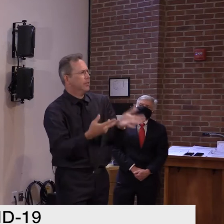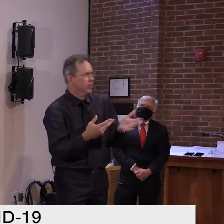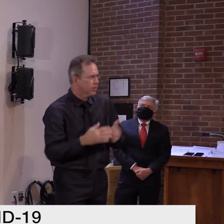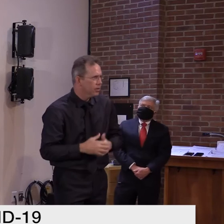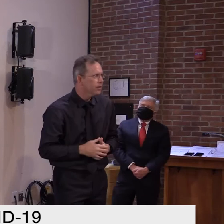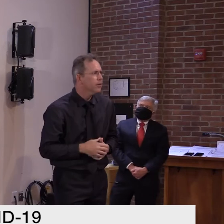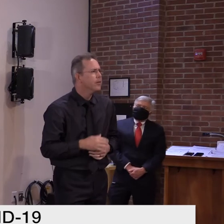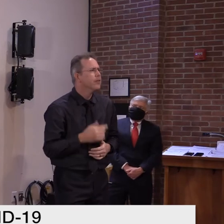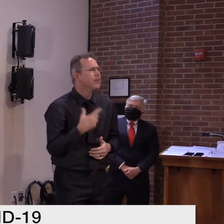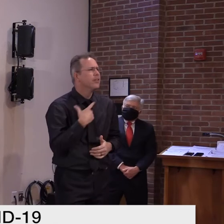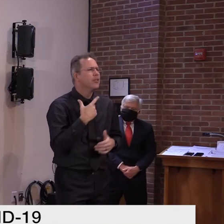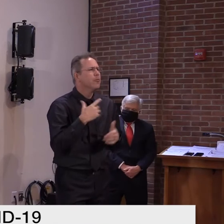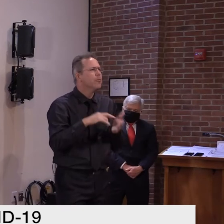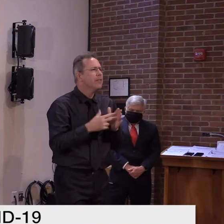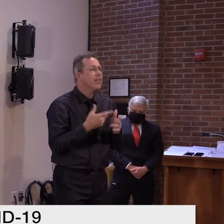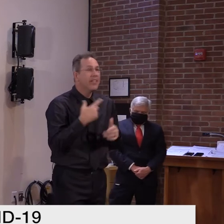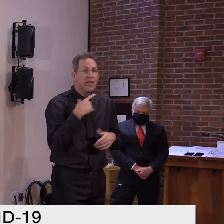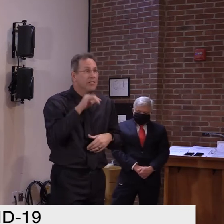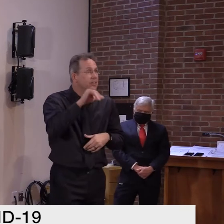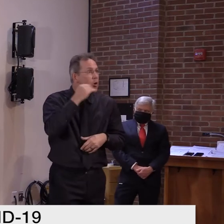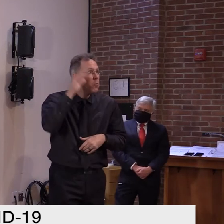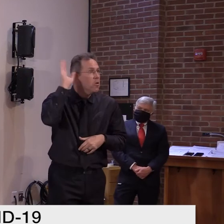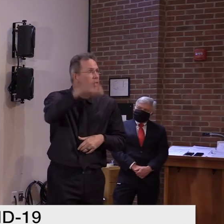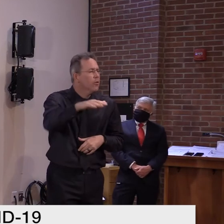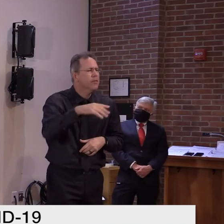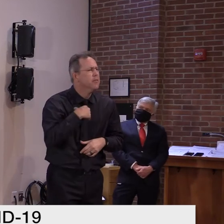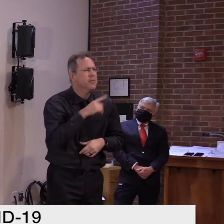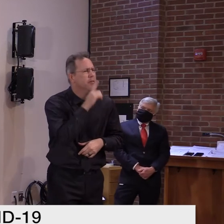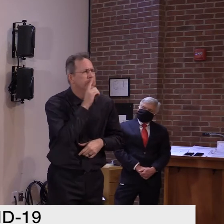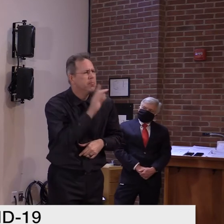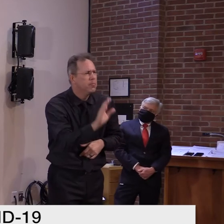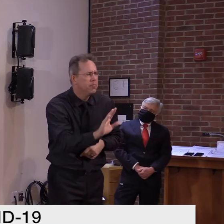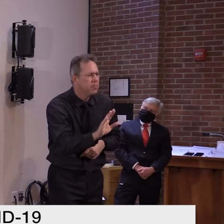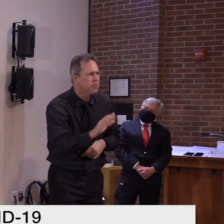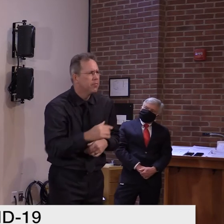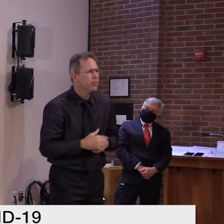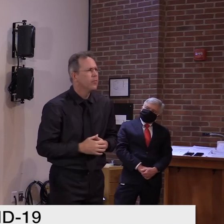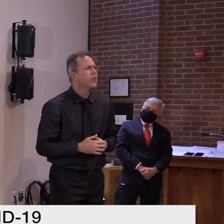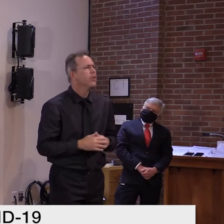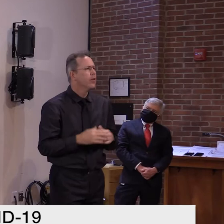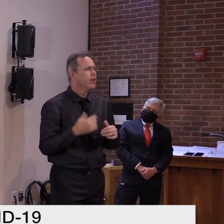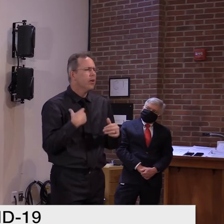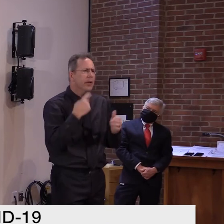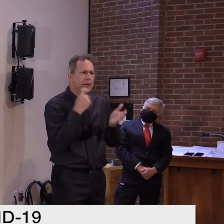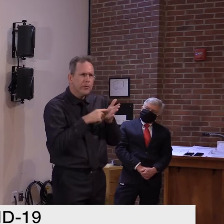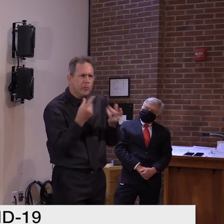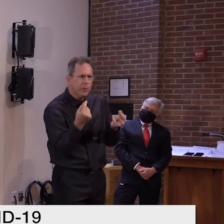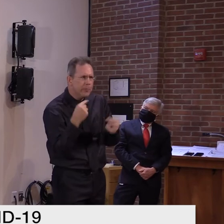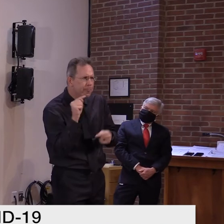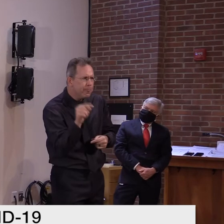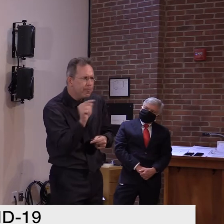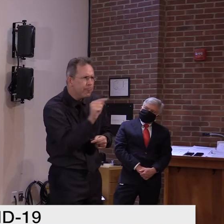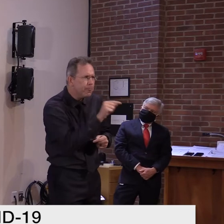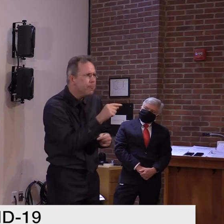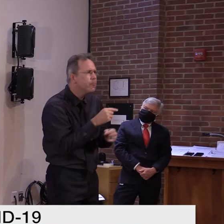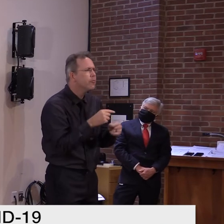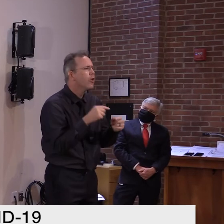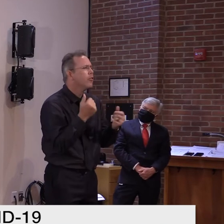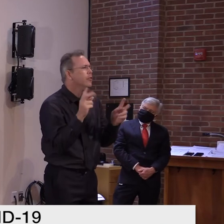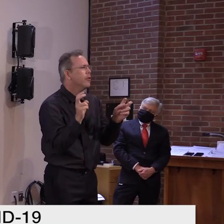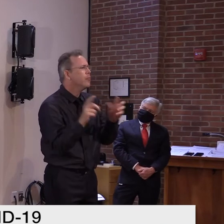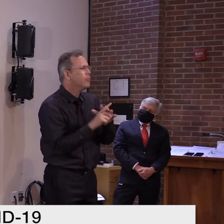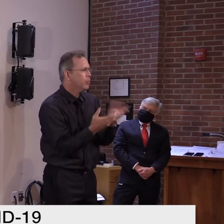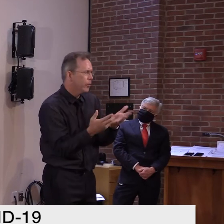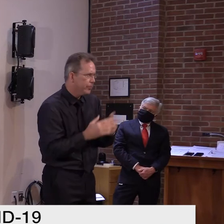doesn't mean stay home by any means. We have noticed, just on another topic, that, um, there are times that people are